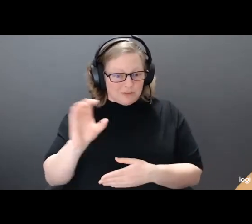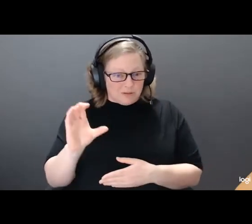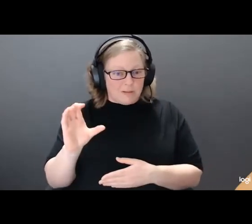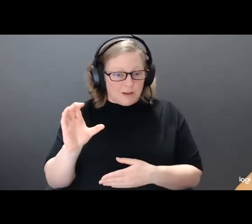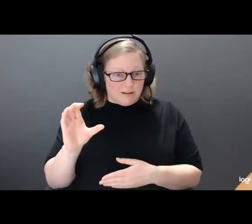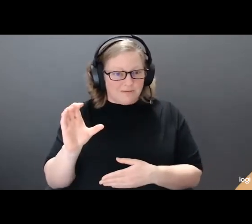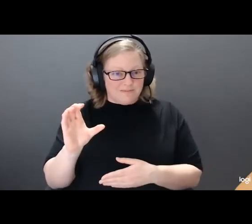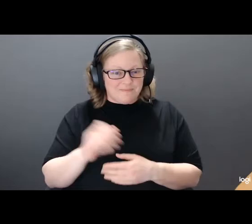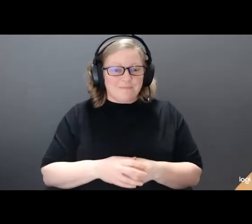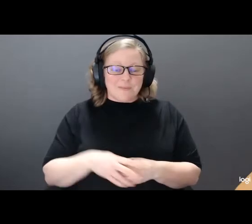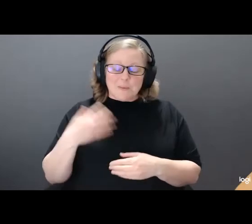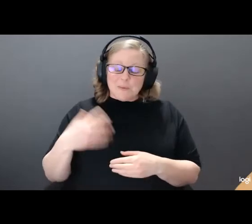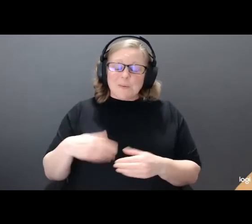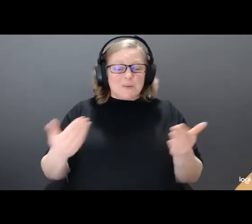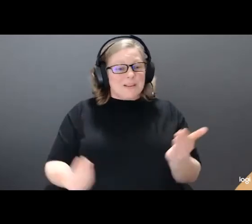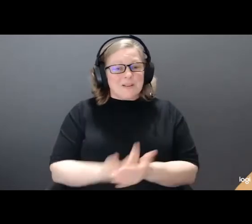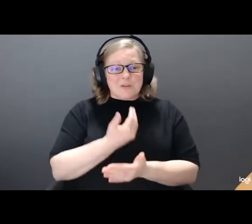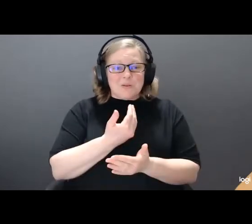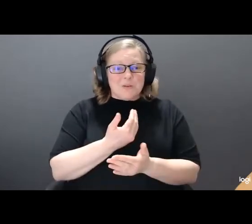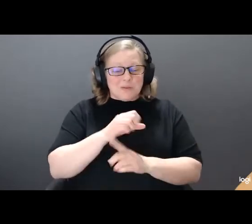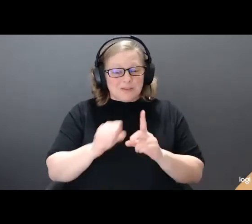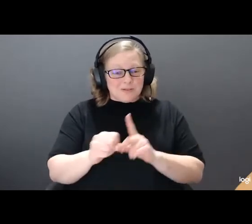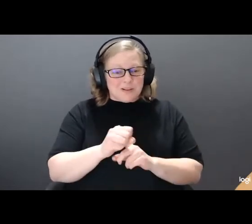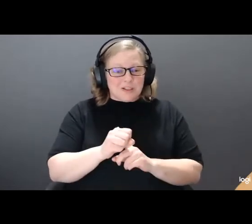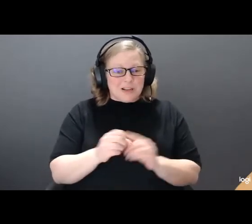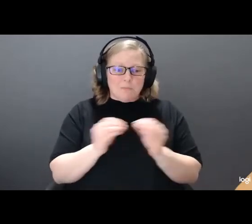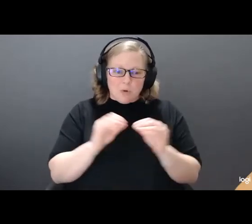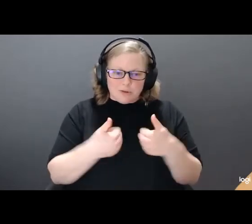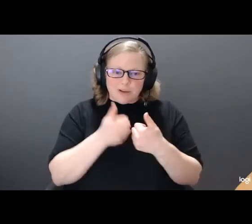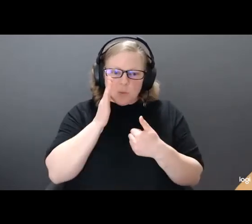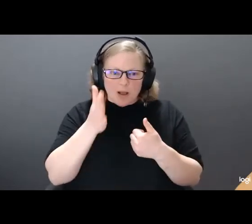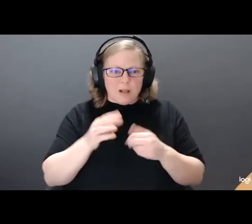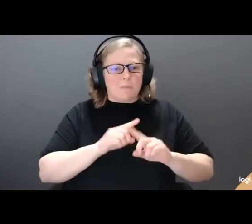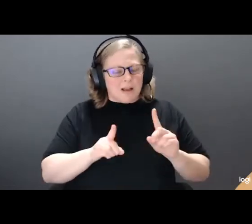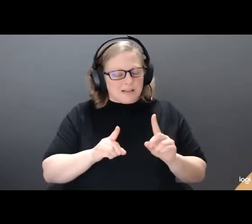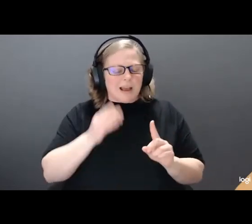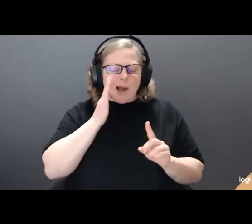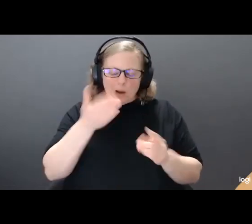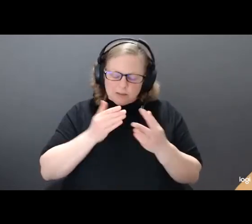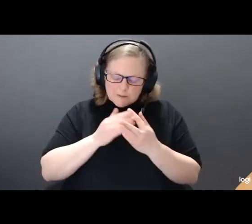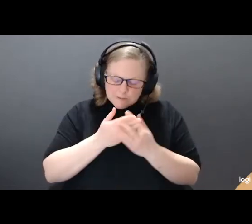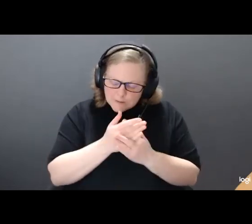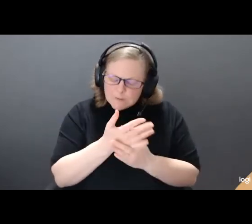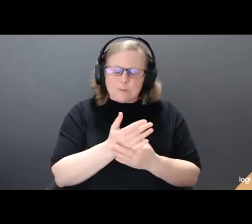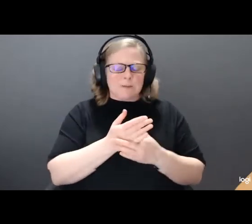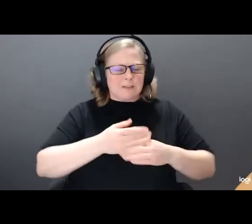This new adventure will bring many more challenges for me to overcome, but throughout it all, I will continue to advocate for myself and others with dyslexia to